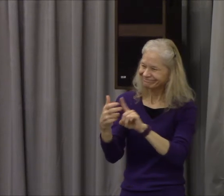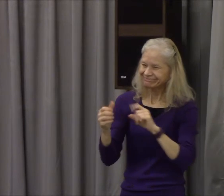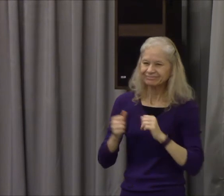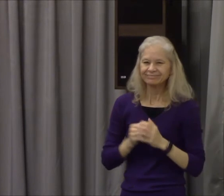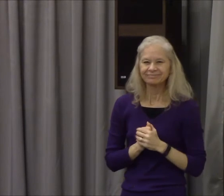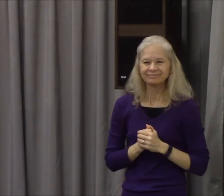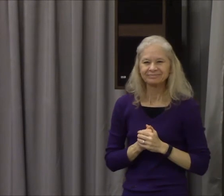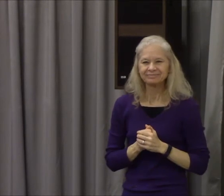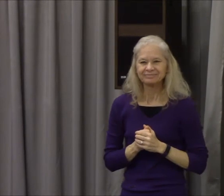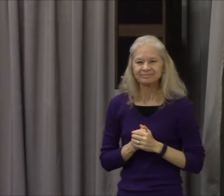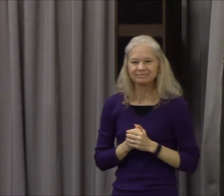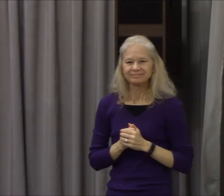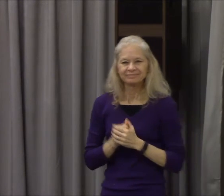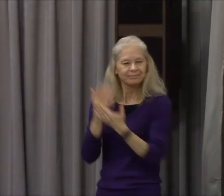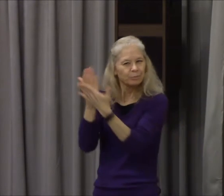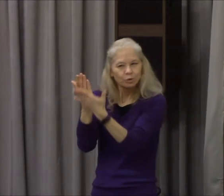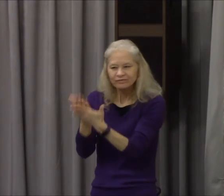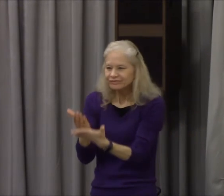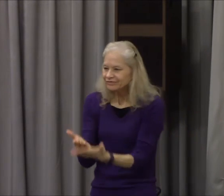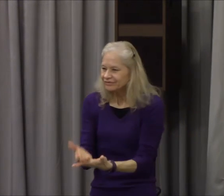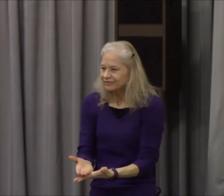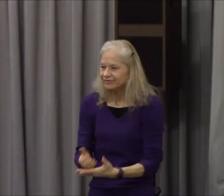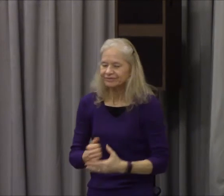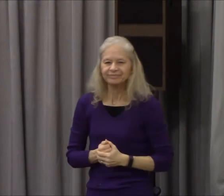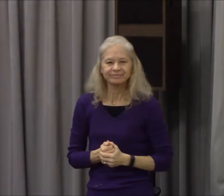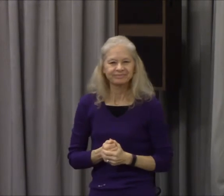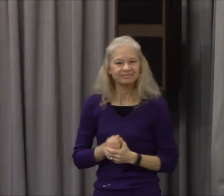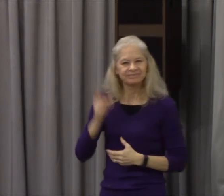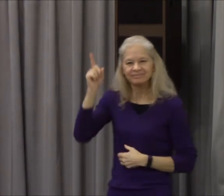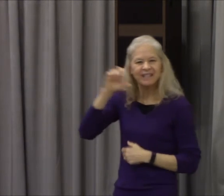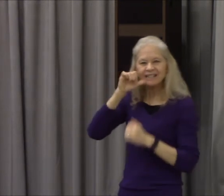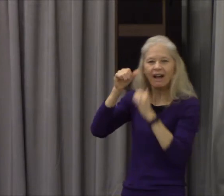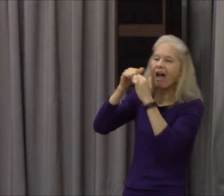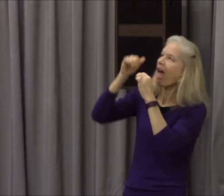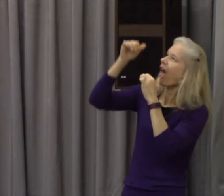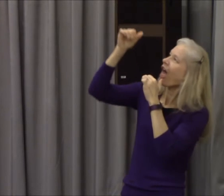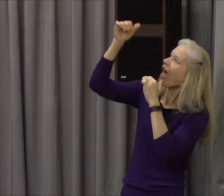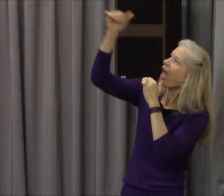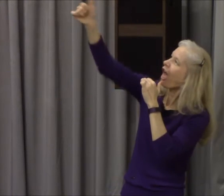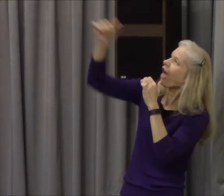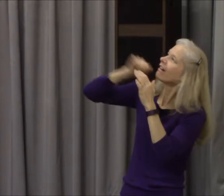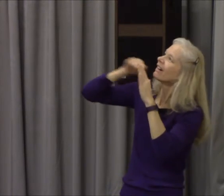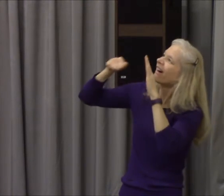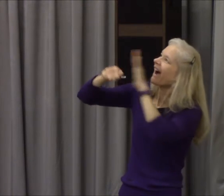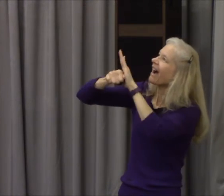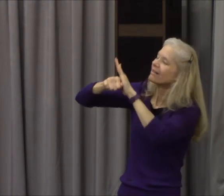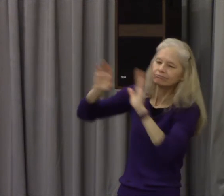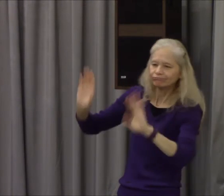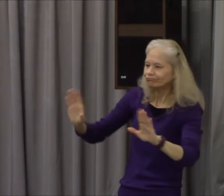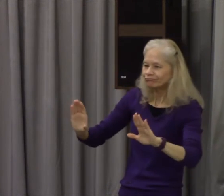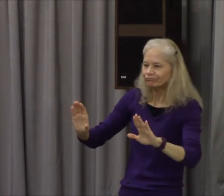thanks be to God which giveth us the victory through our Lord Jesus Christ Calvary